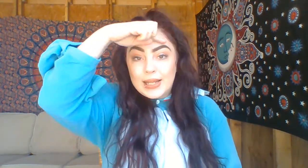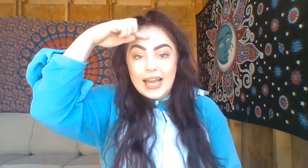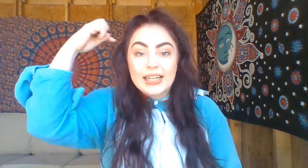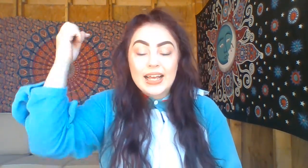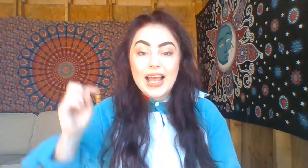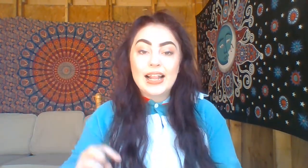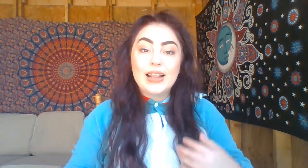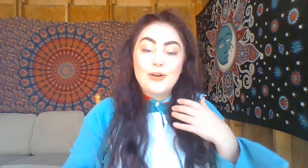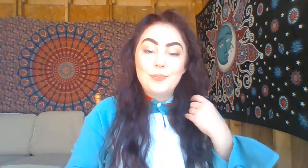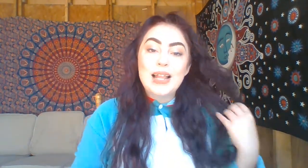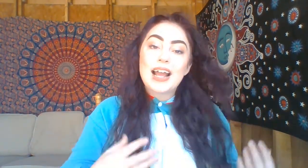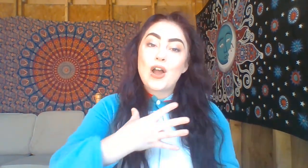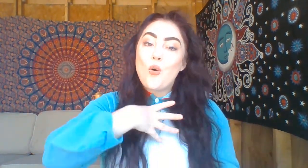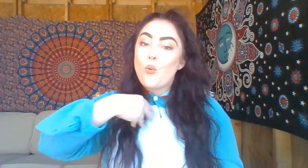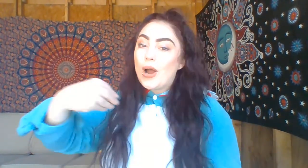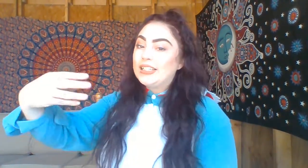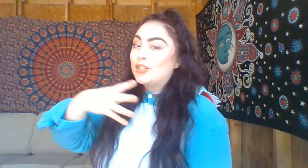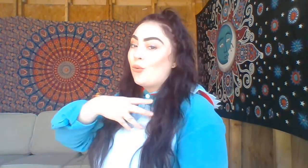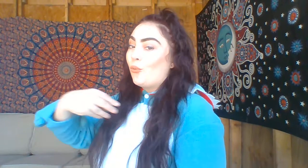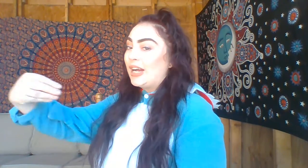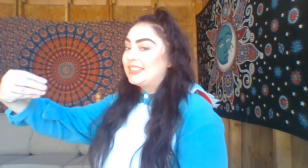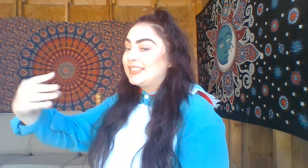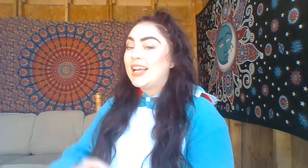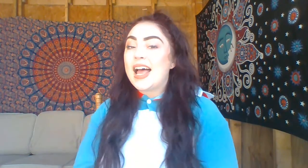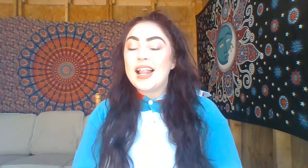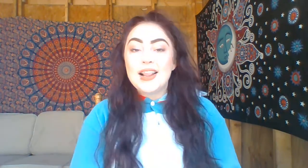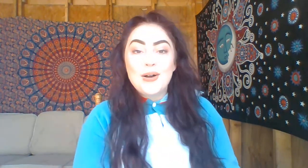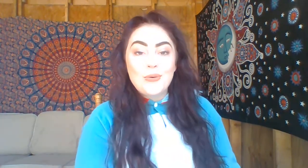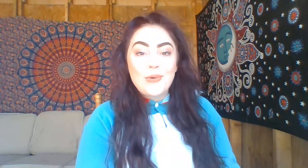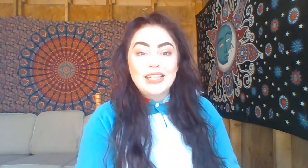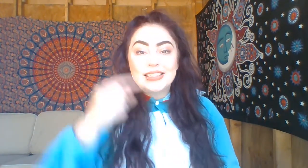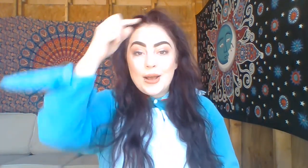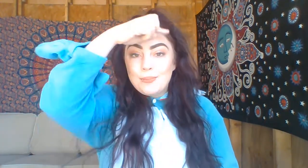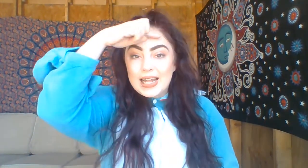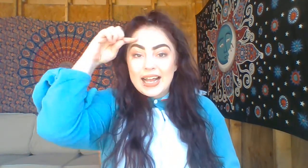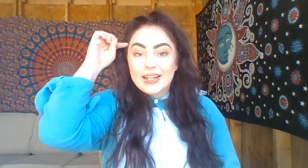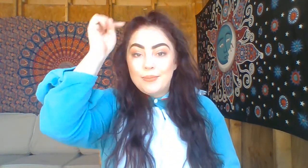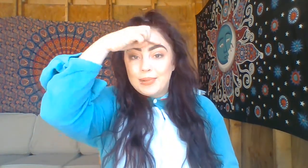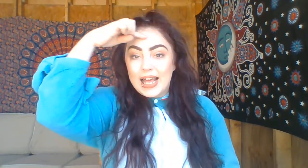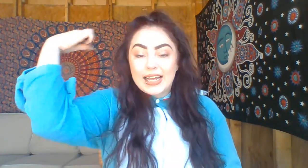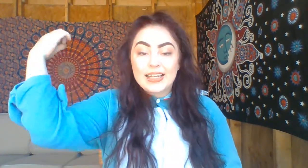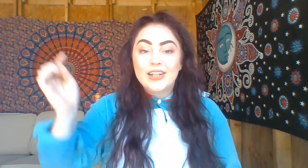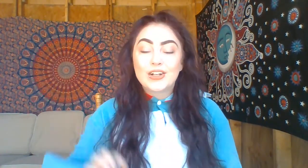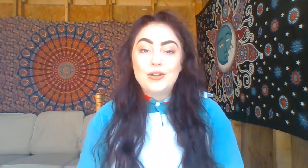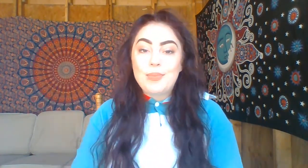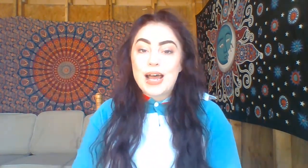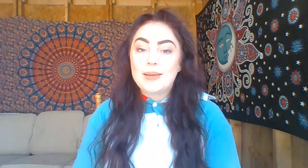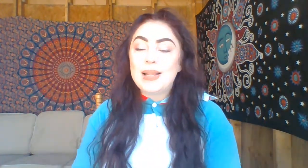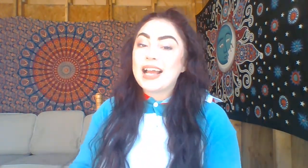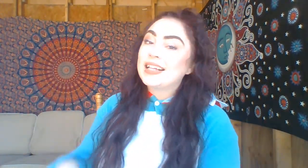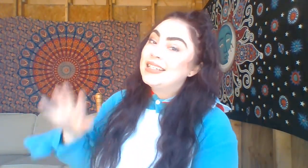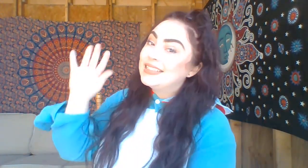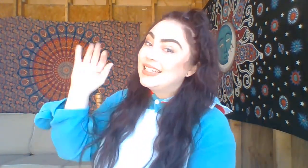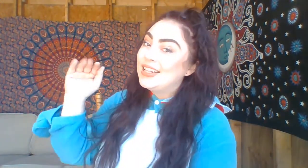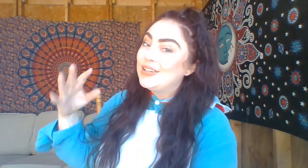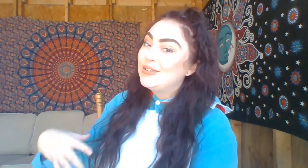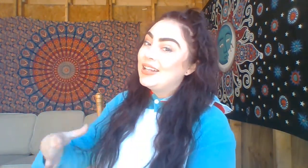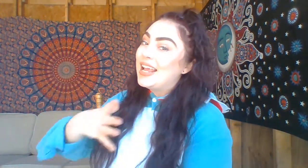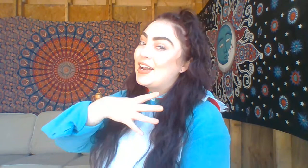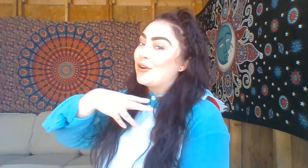black, hello, black. White, white, hello, white. Black, black, goodbye, black. See you later,